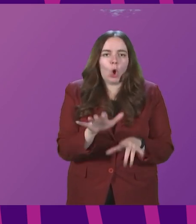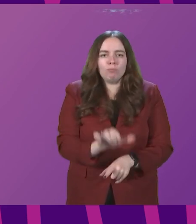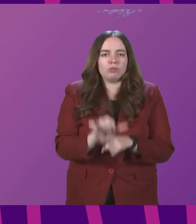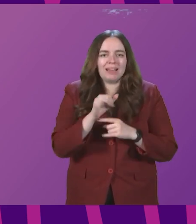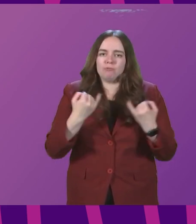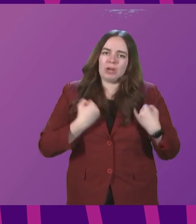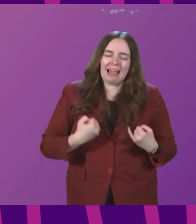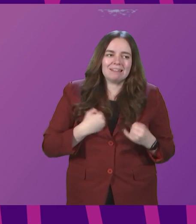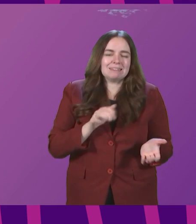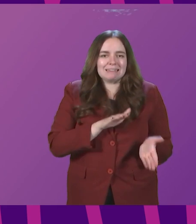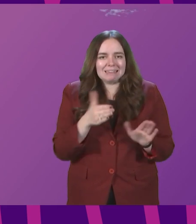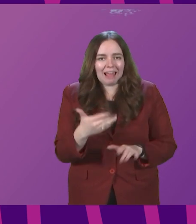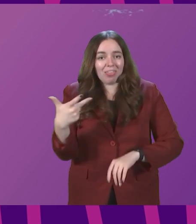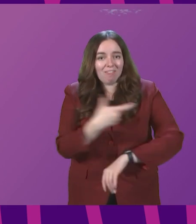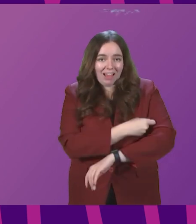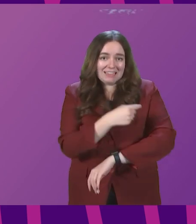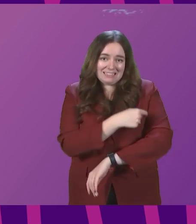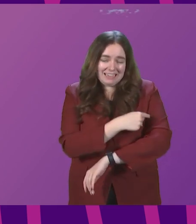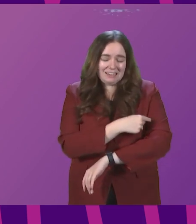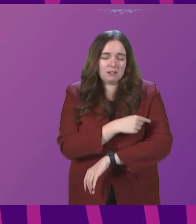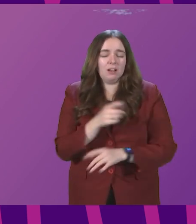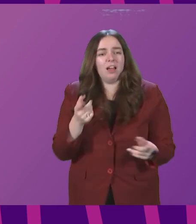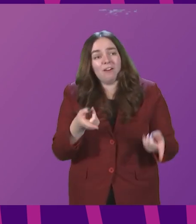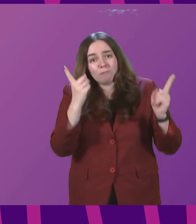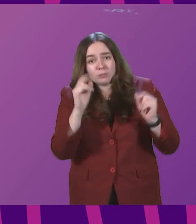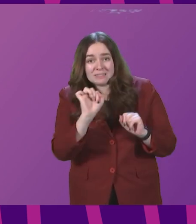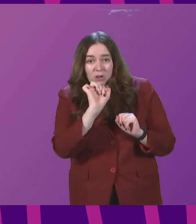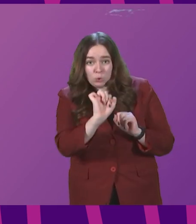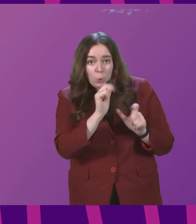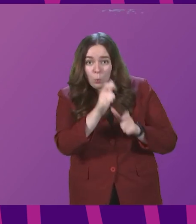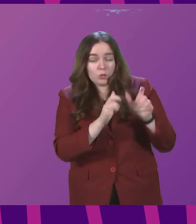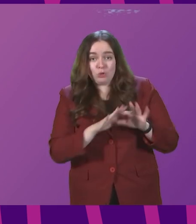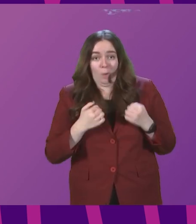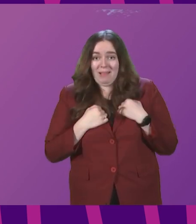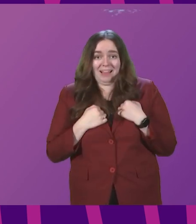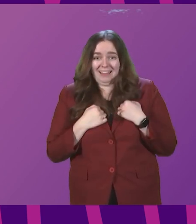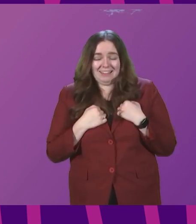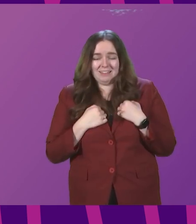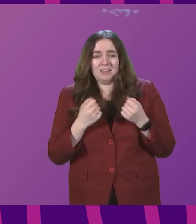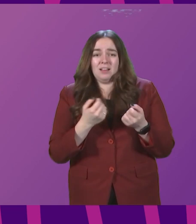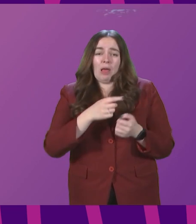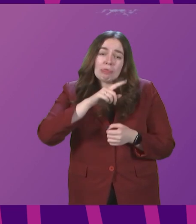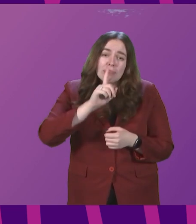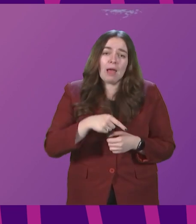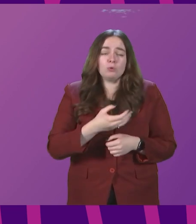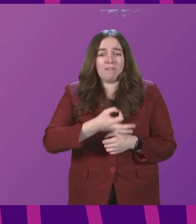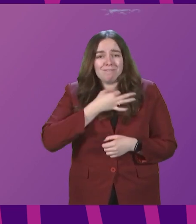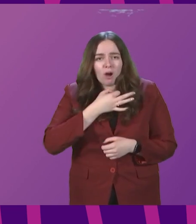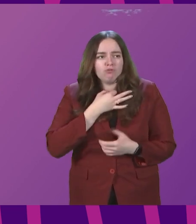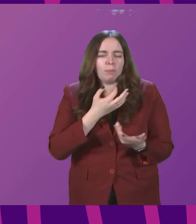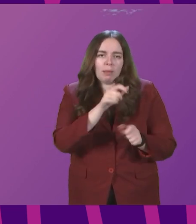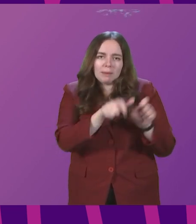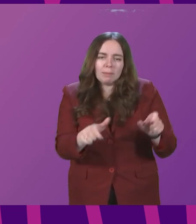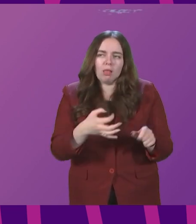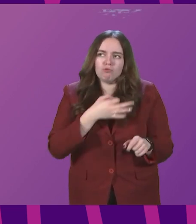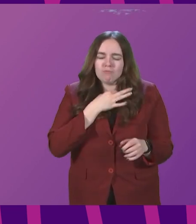illness and death that vaccination gives you. First Minister, those are your words, not mine. Thousands of vulnerable and at risk people are